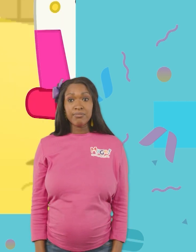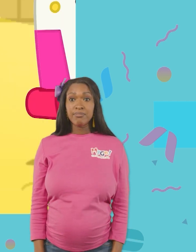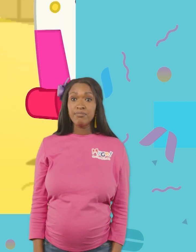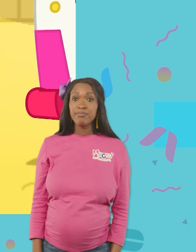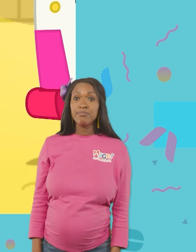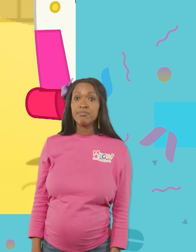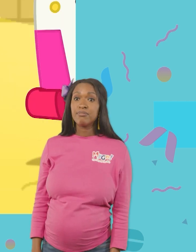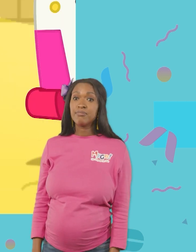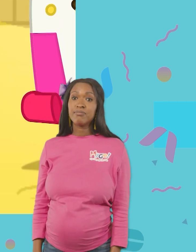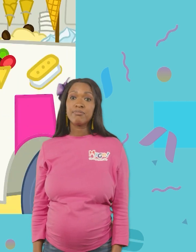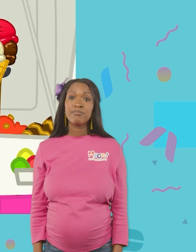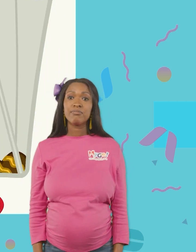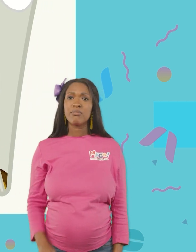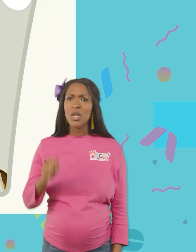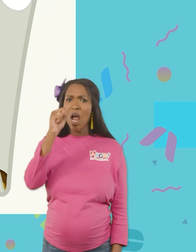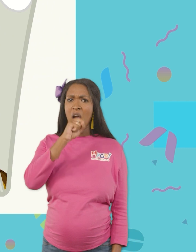Morphle, get those ice creams.